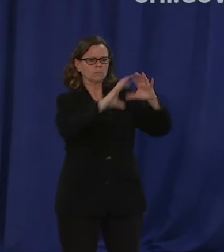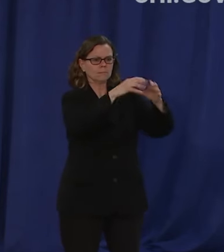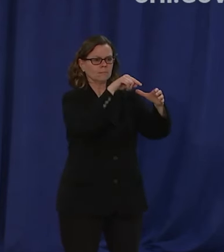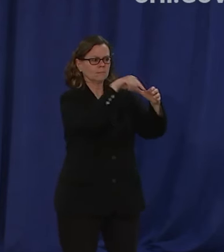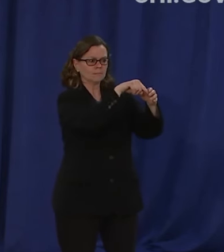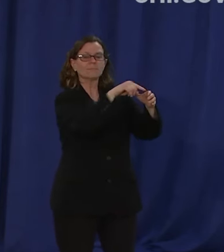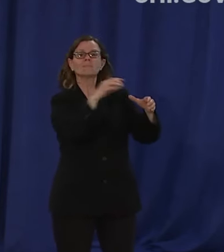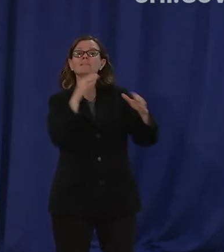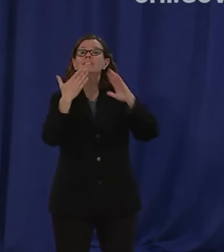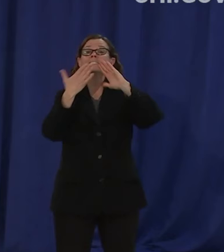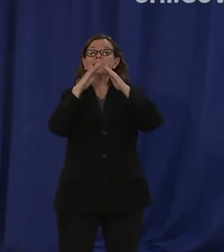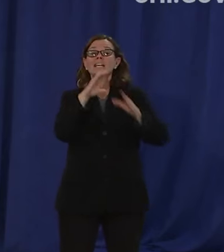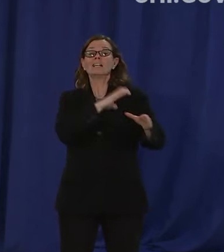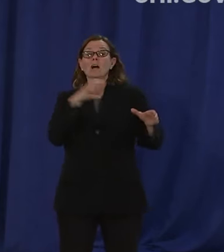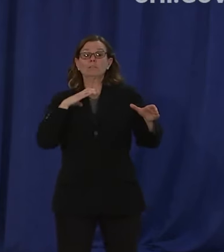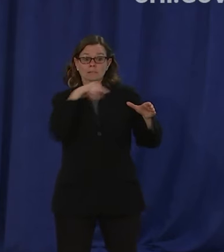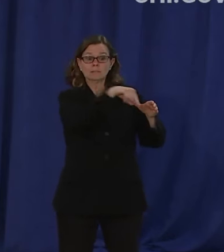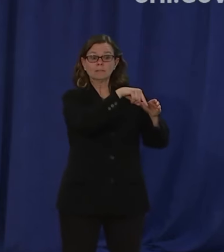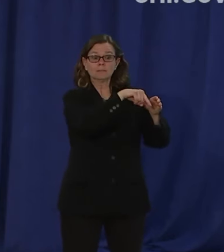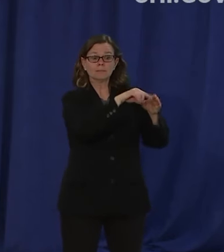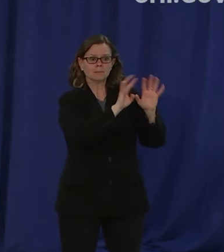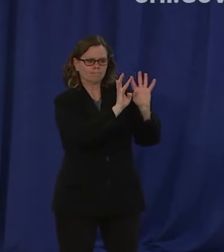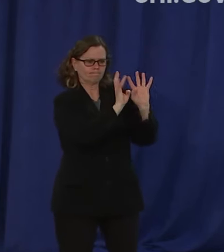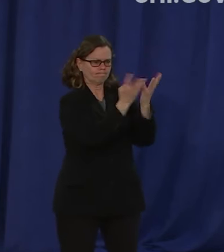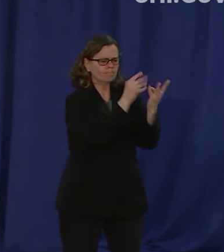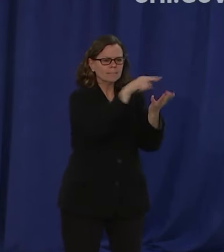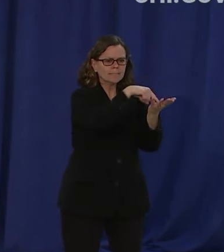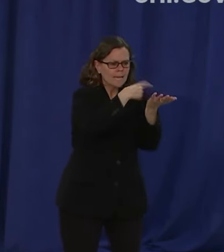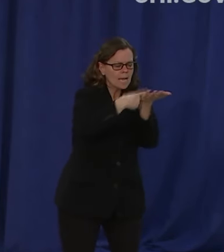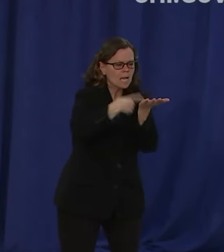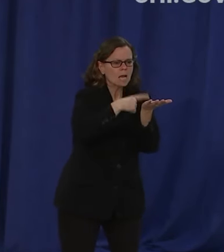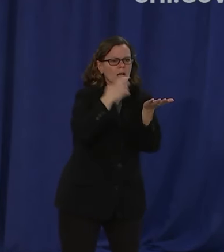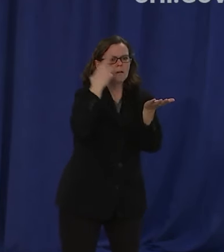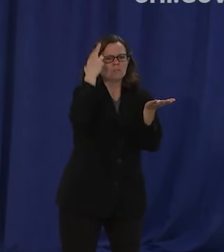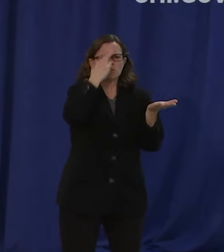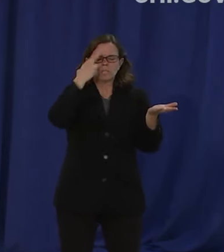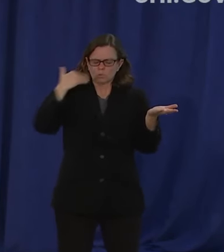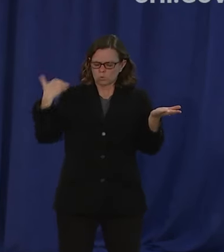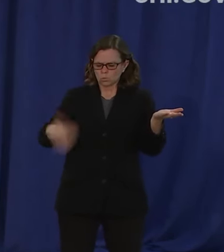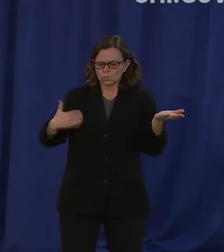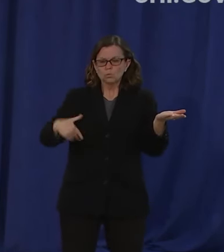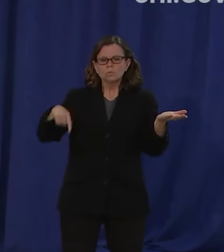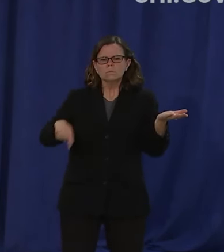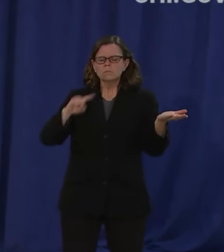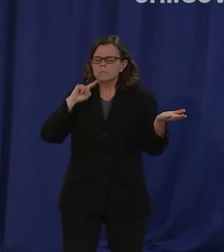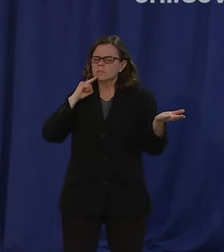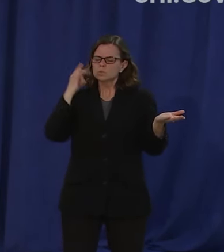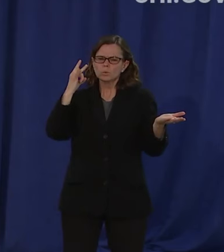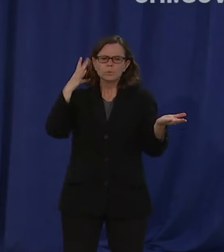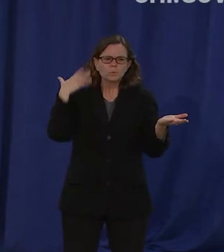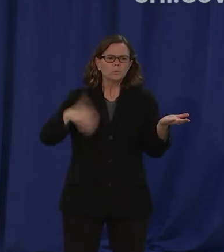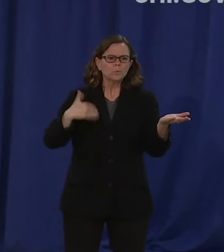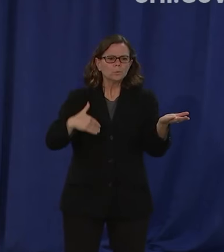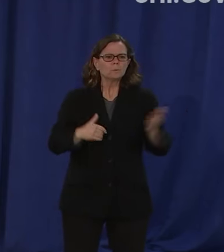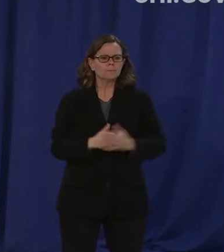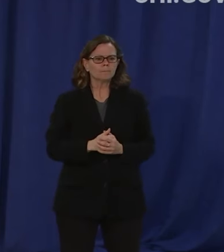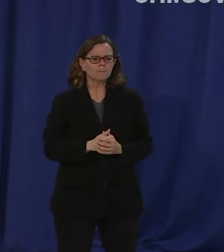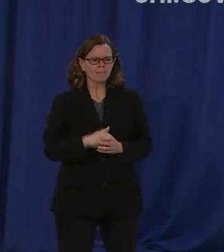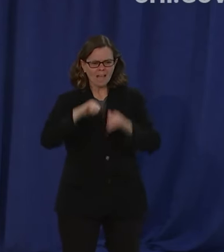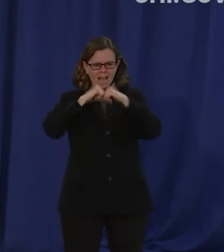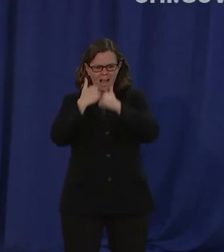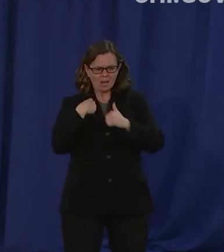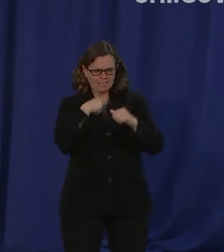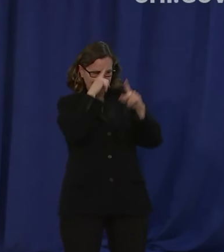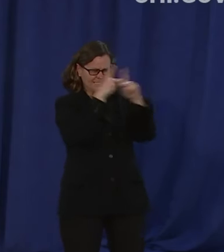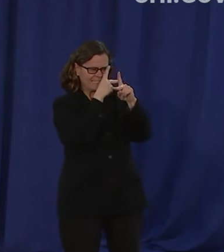who understand the seriousness of this moment and the urgency and how we need to be laser focused